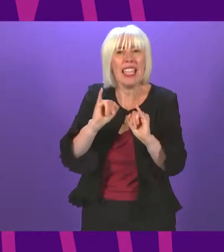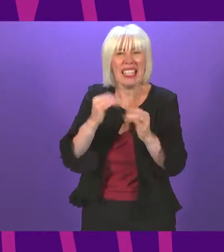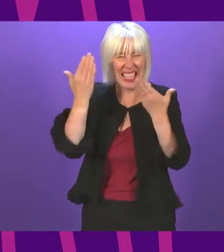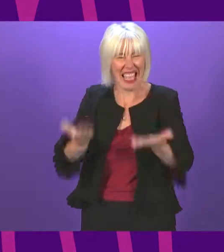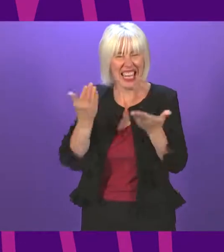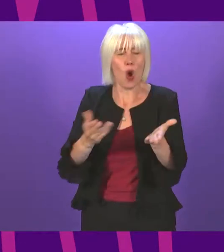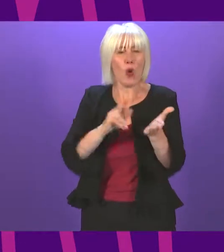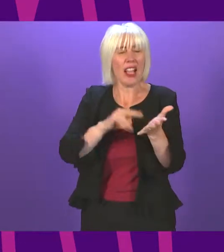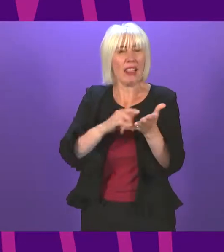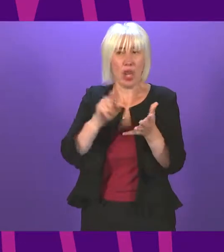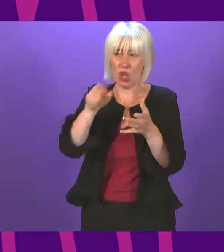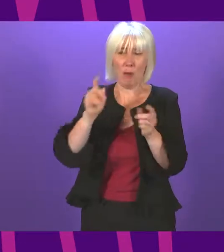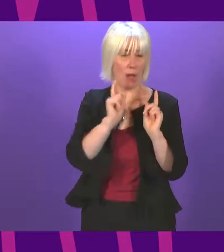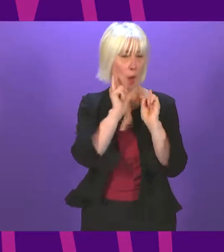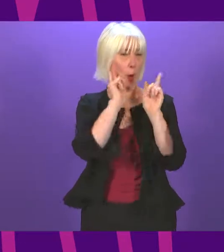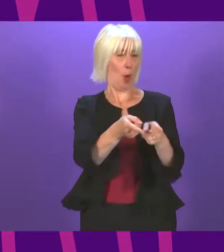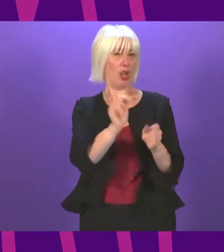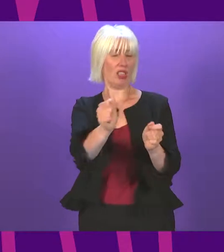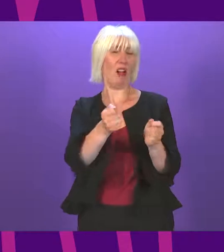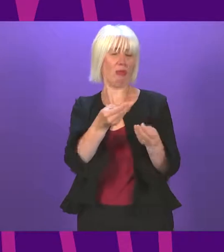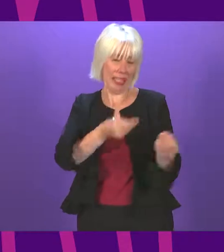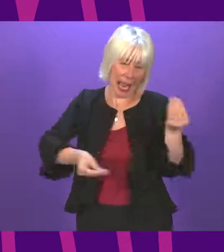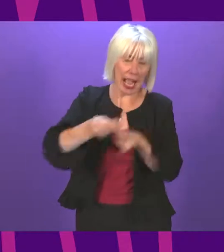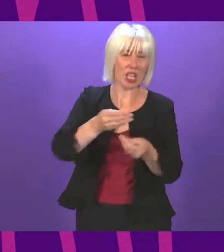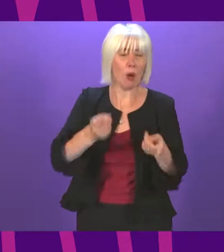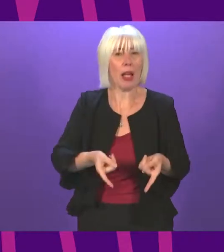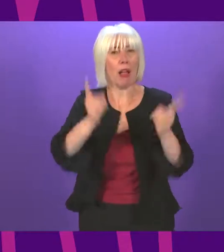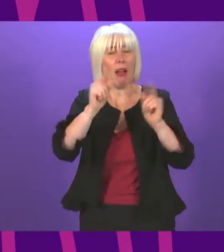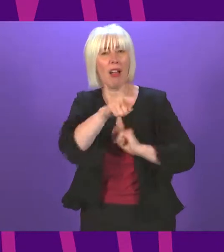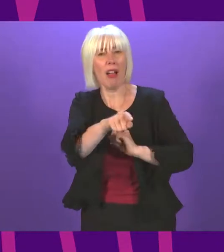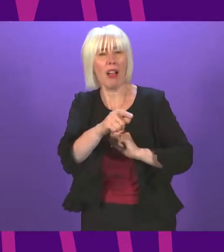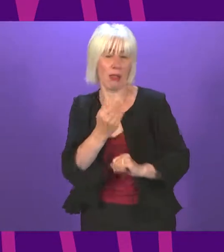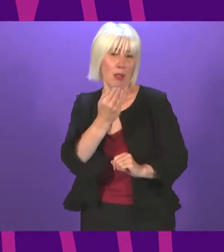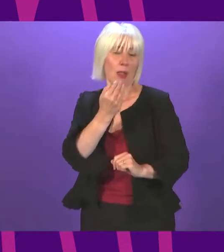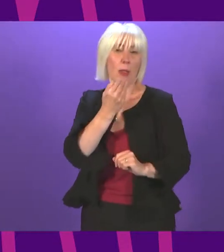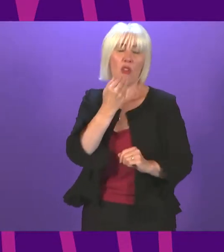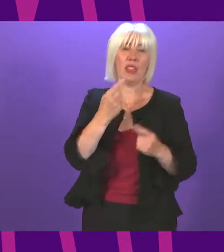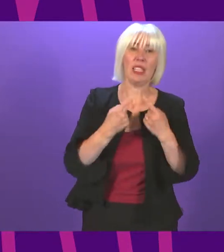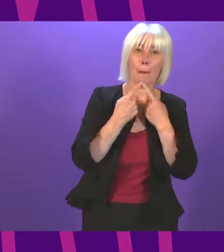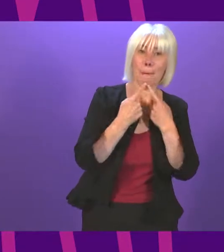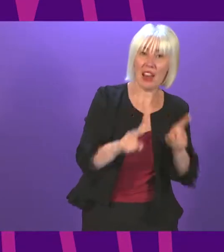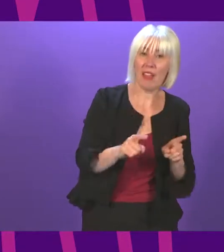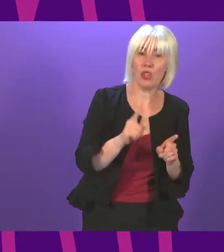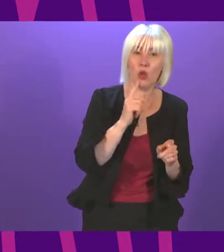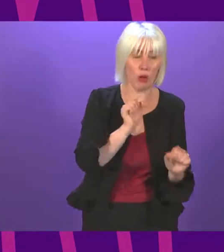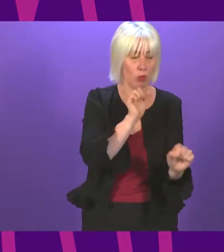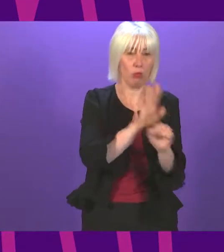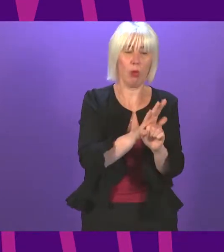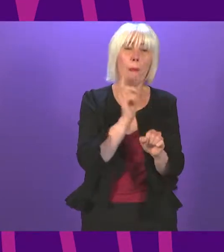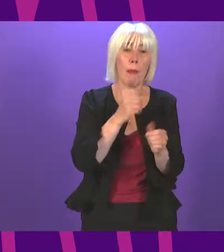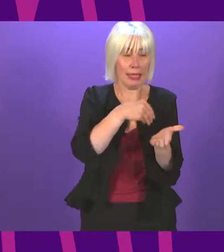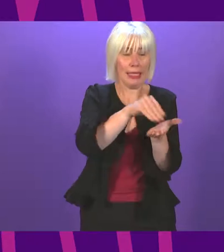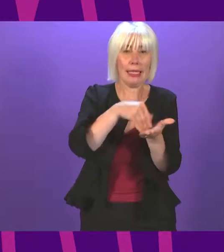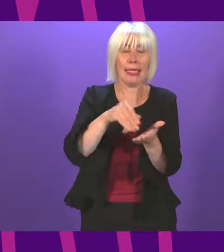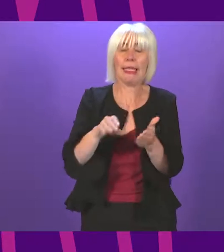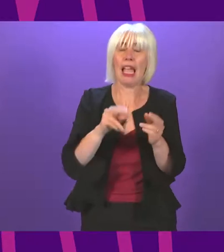minister. And these aren't just slips of the tongue. The Green Manifesto have proposals to stop people selling their homes unless they could pay for